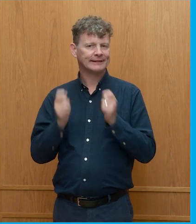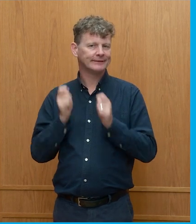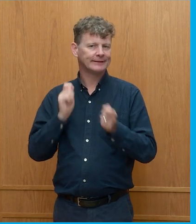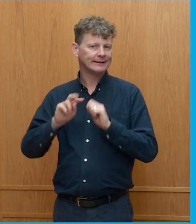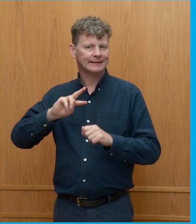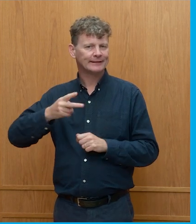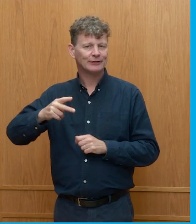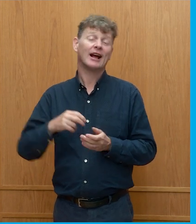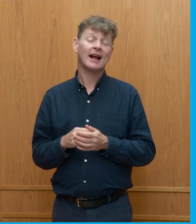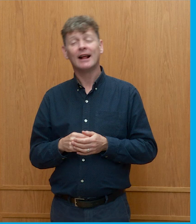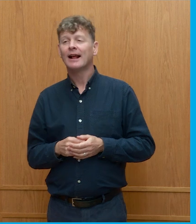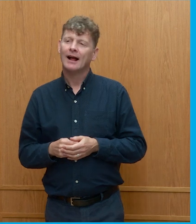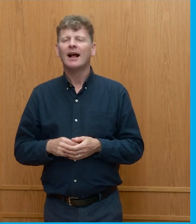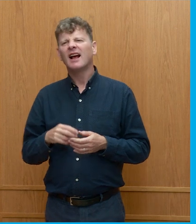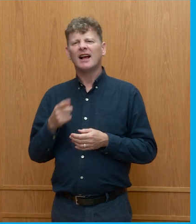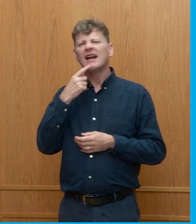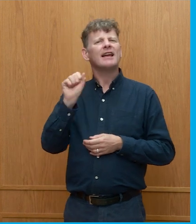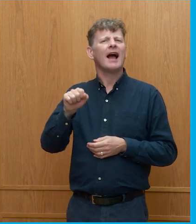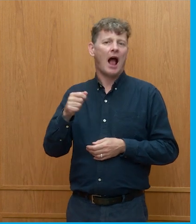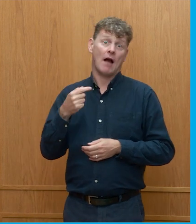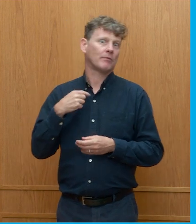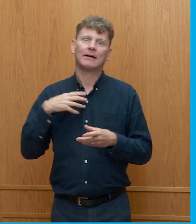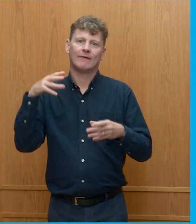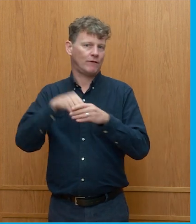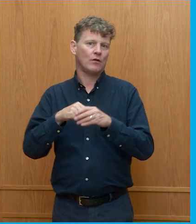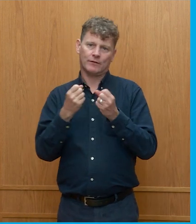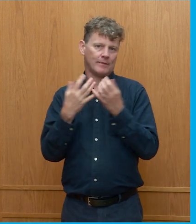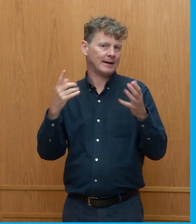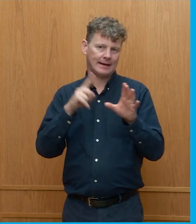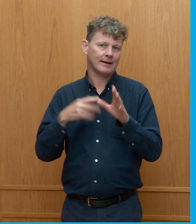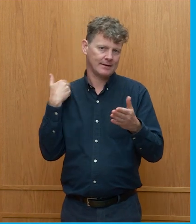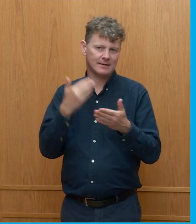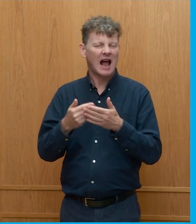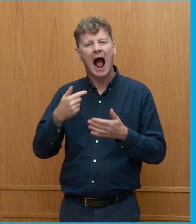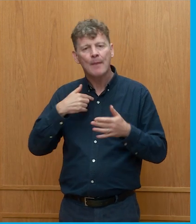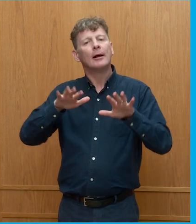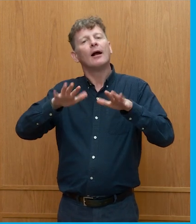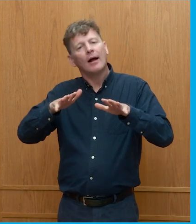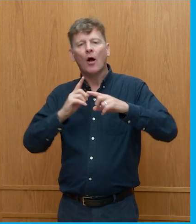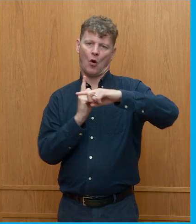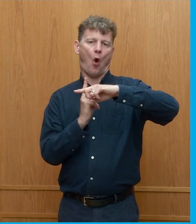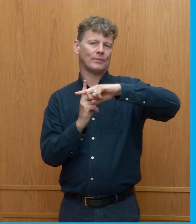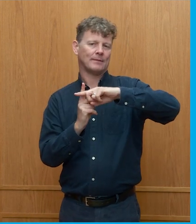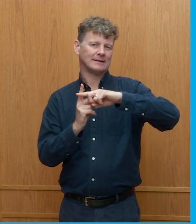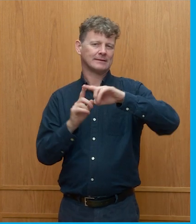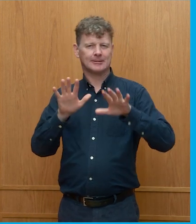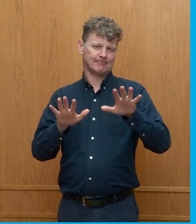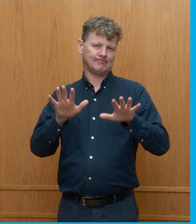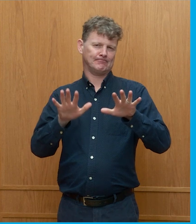So, yeah, I actually have been involved in this for a long time, and I suppose actually I am reasonably optimistic, and I think that's partly